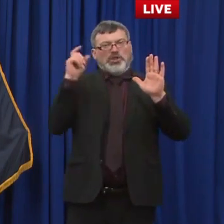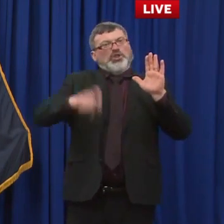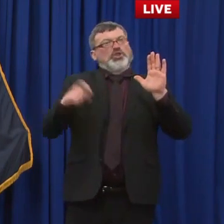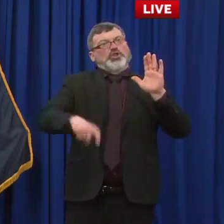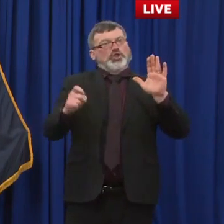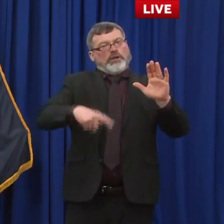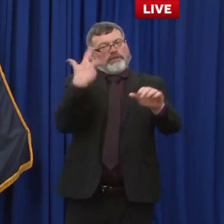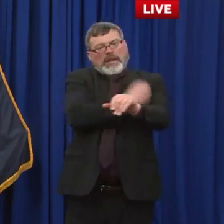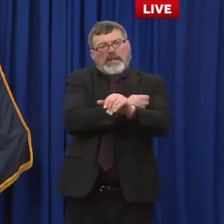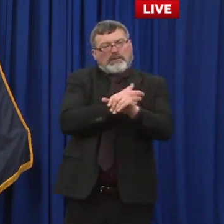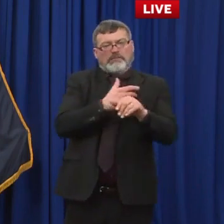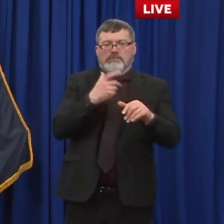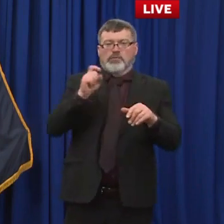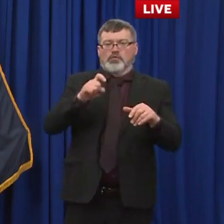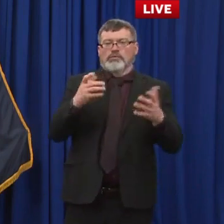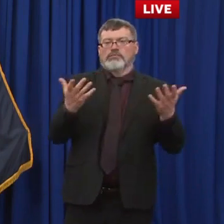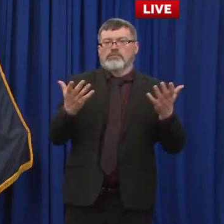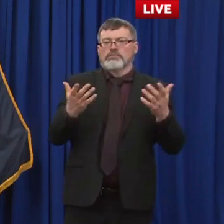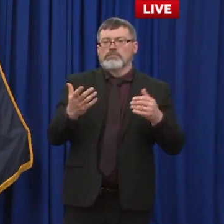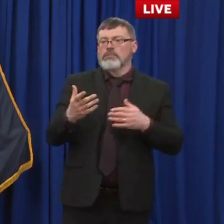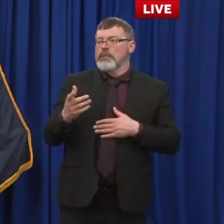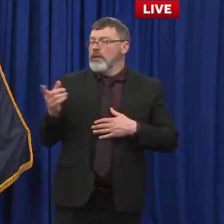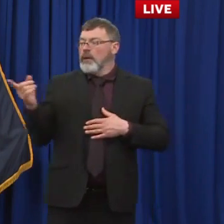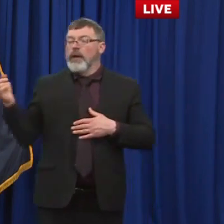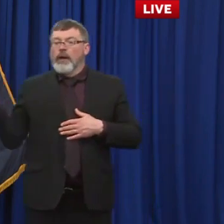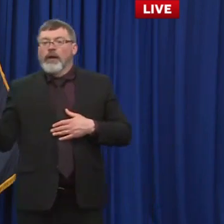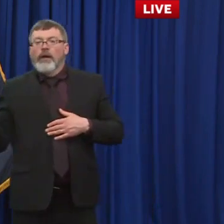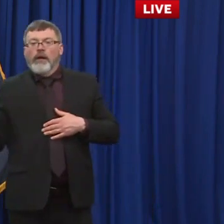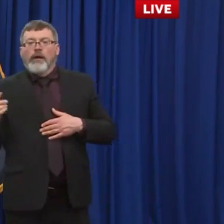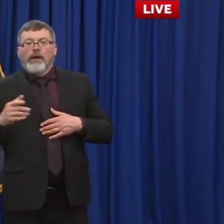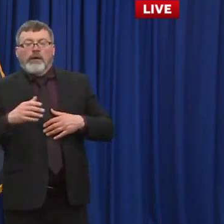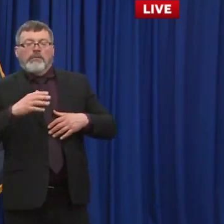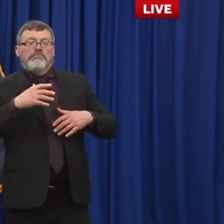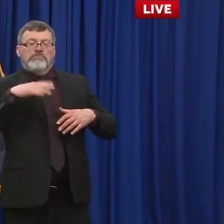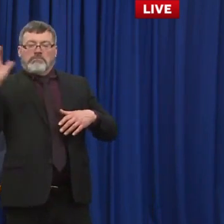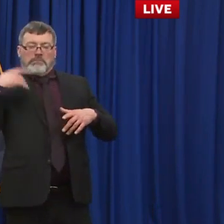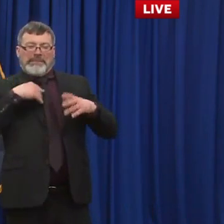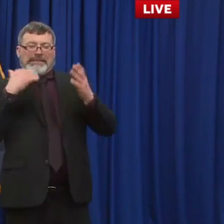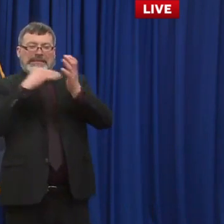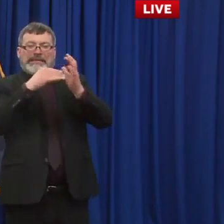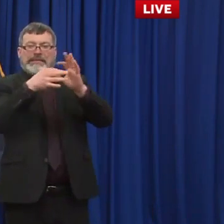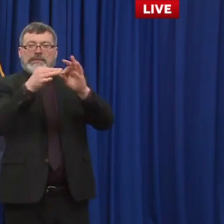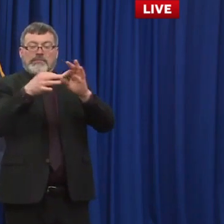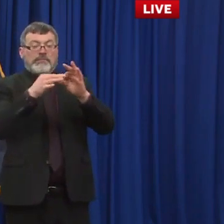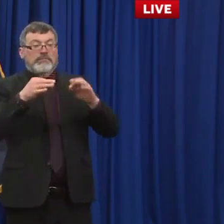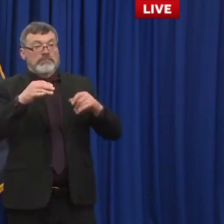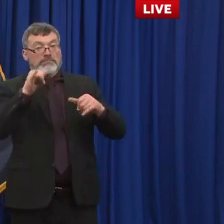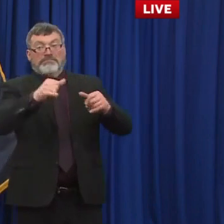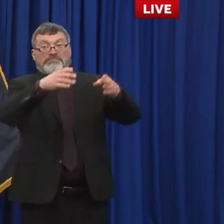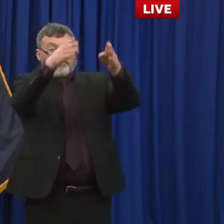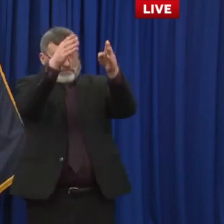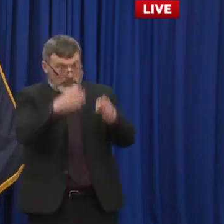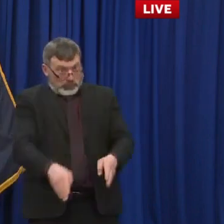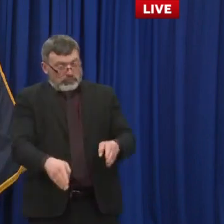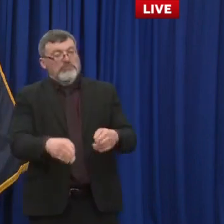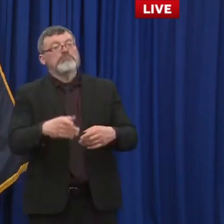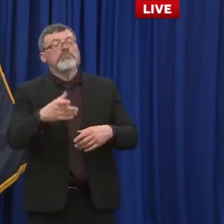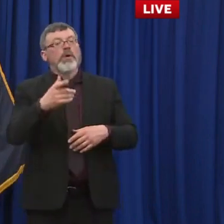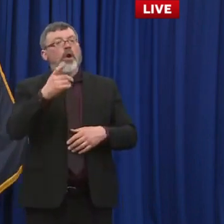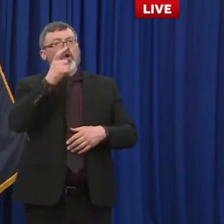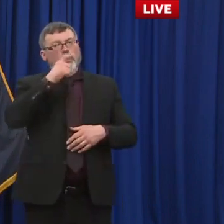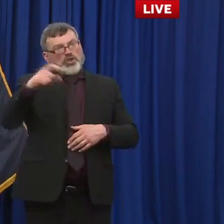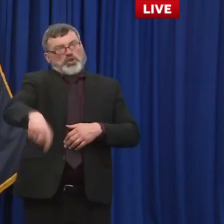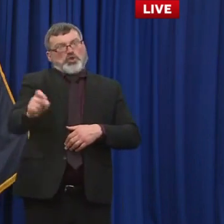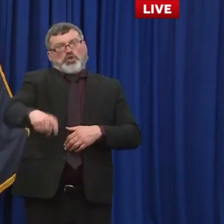so the question is are some people more likely to have vaccine breakthrough infection and i think the answer is that we're actually still just learning about this they're still